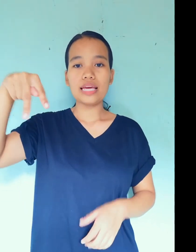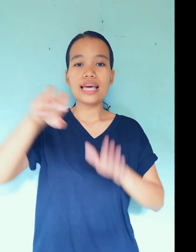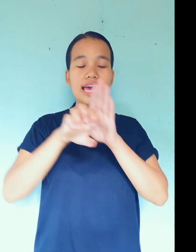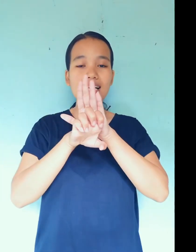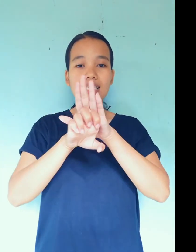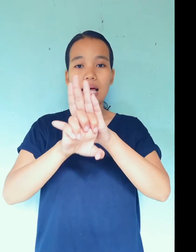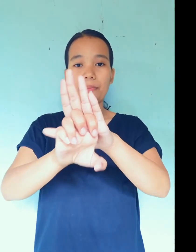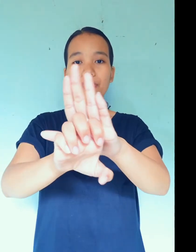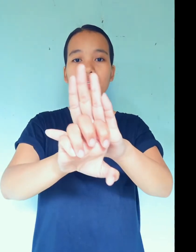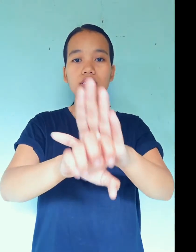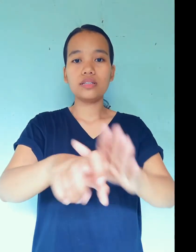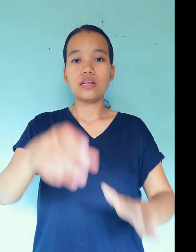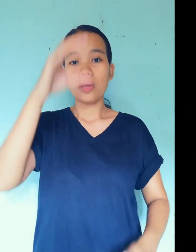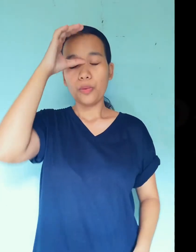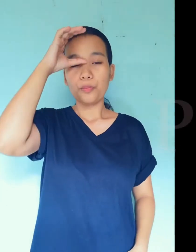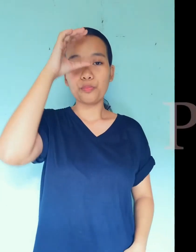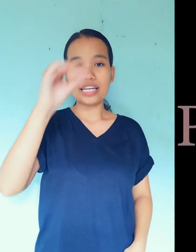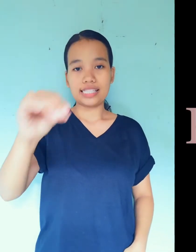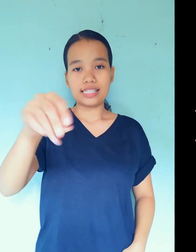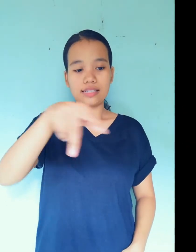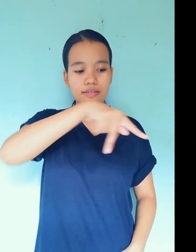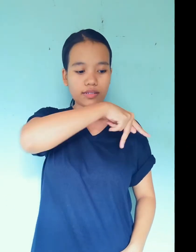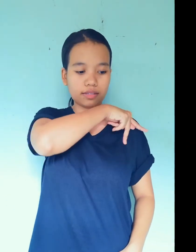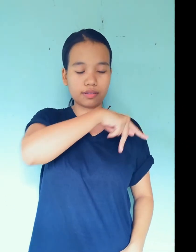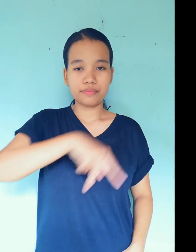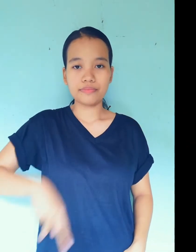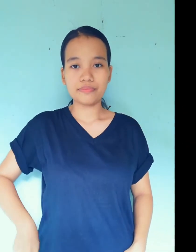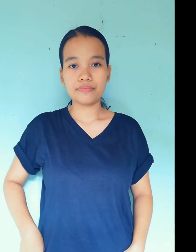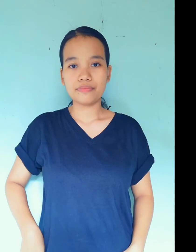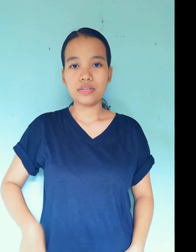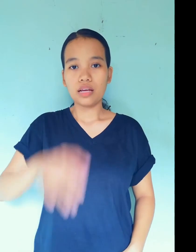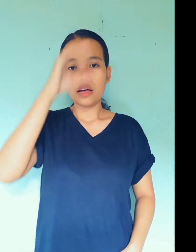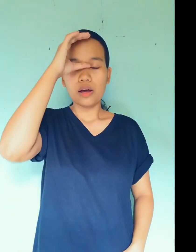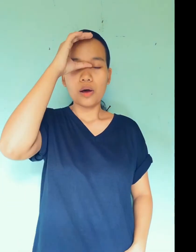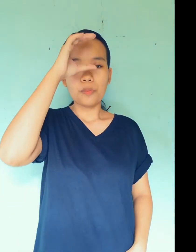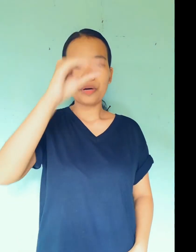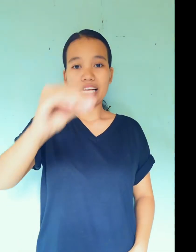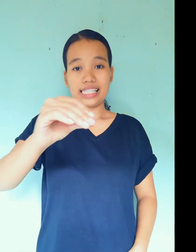example, prince. Prince.